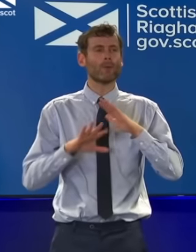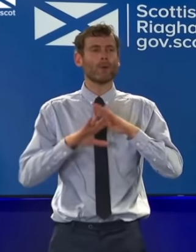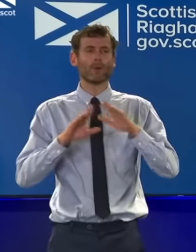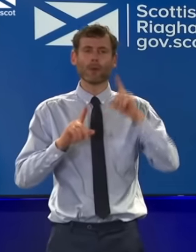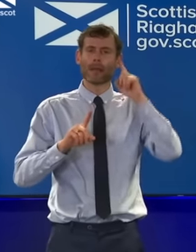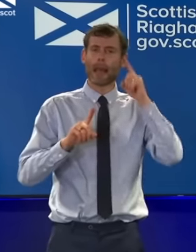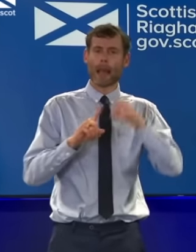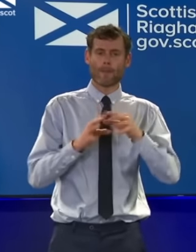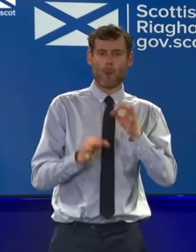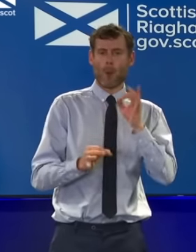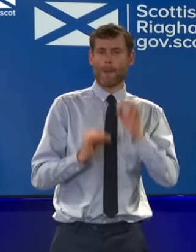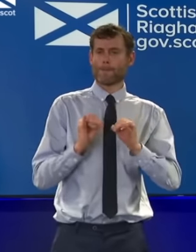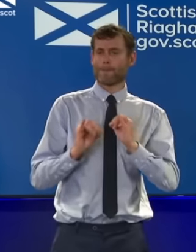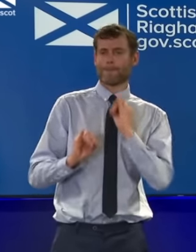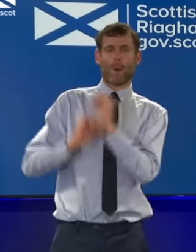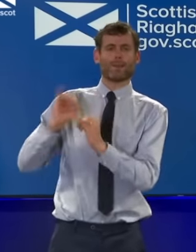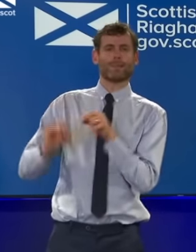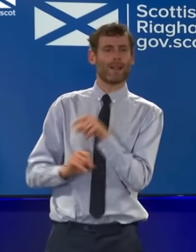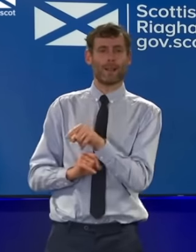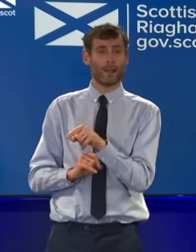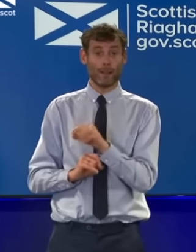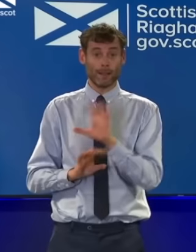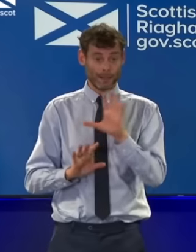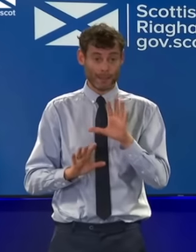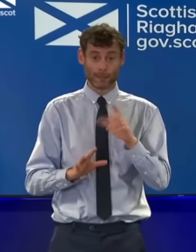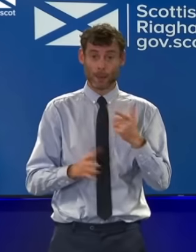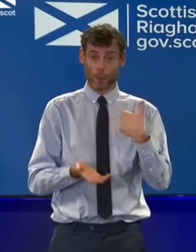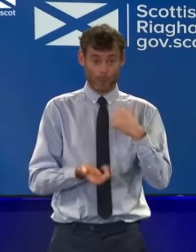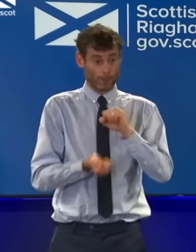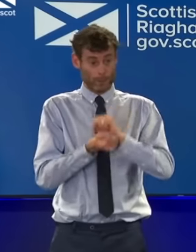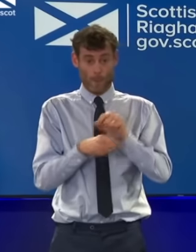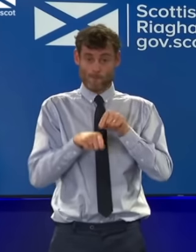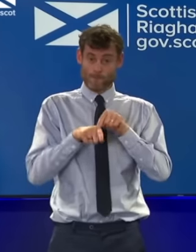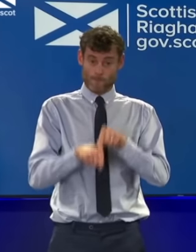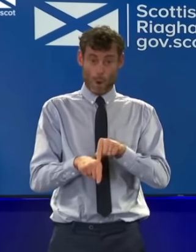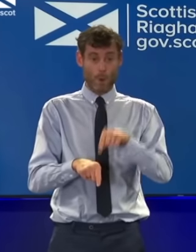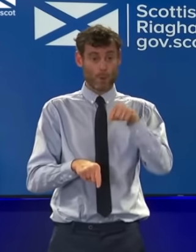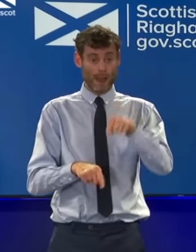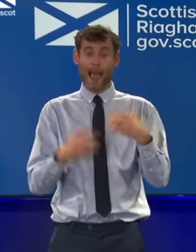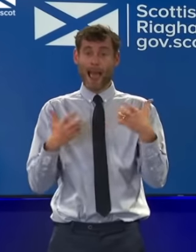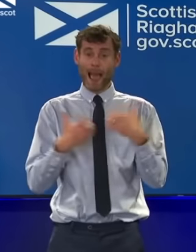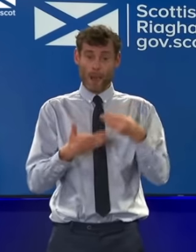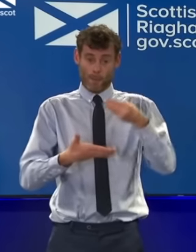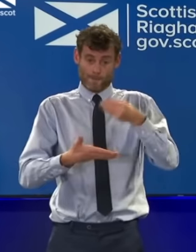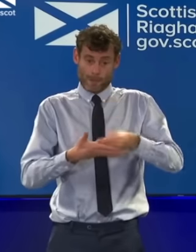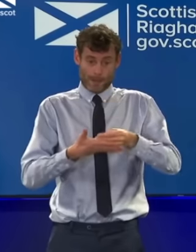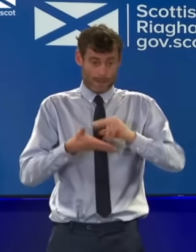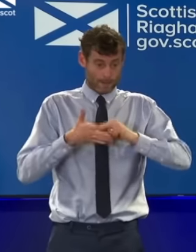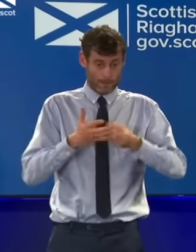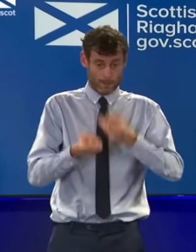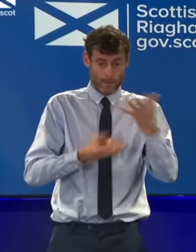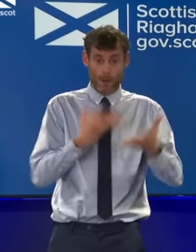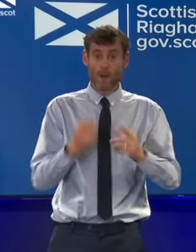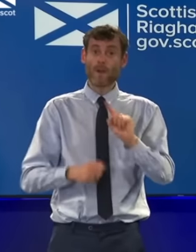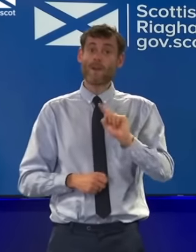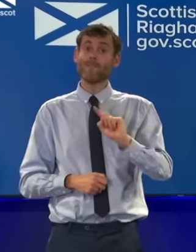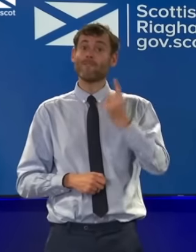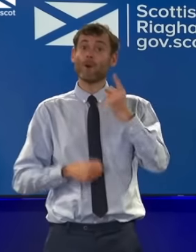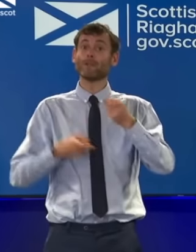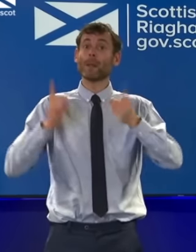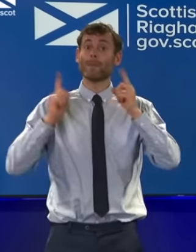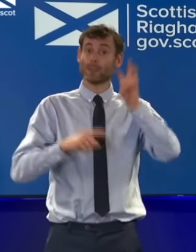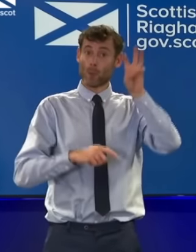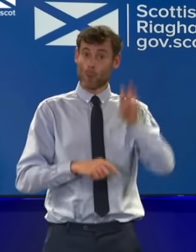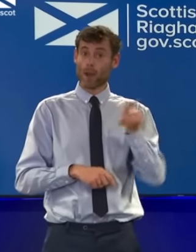I'm making it's a statement of the funding arrangements that are in place in the UK right now. The First Minister of Wales is making exactly the same